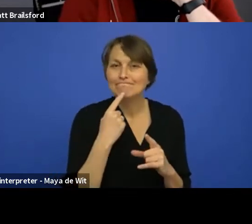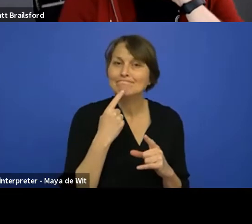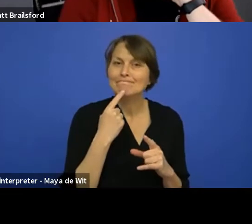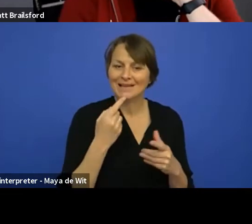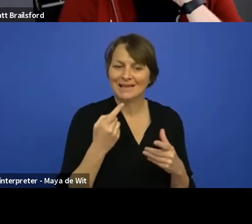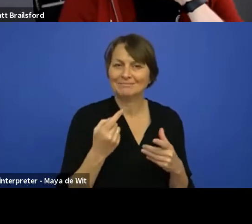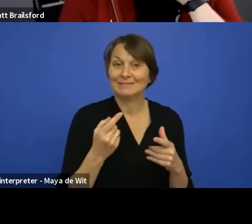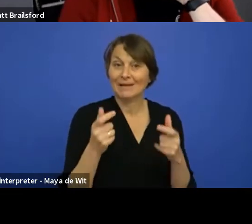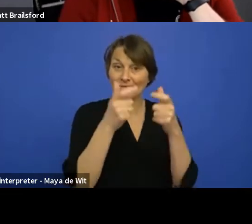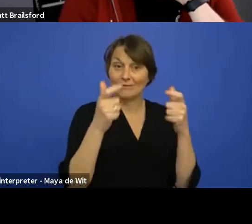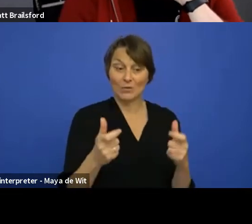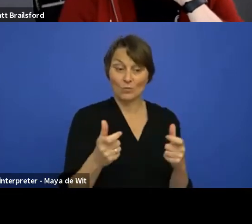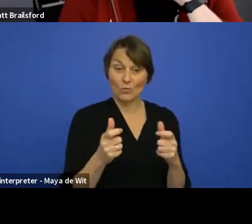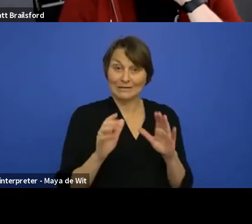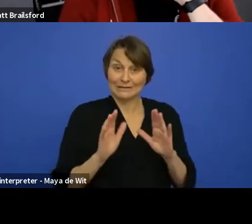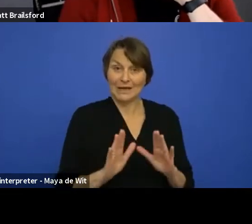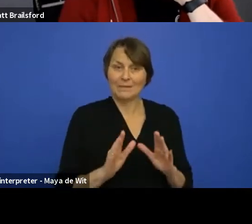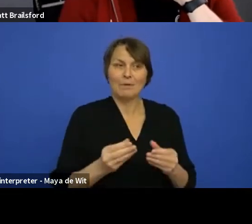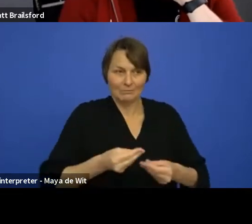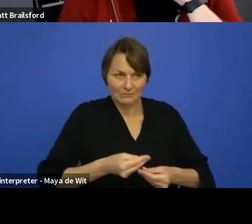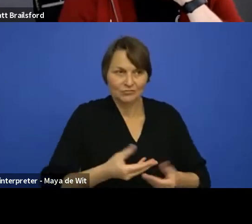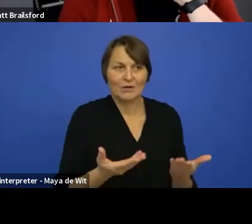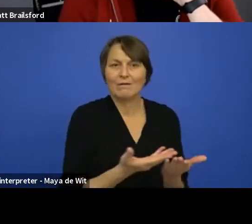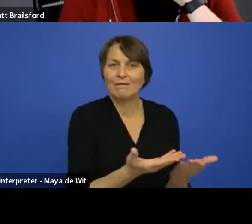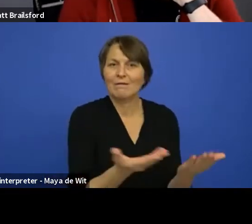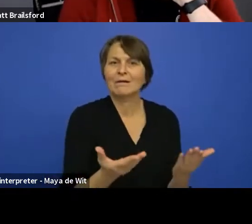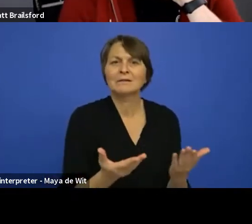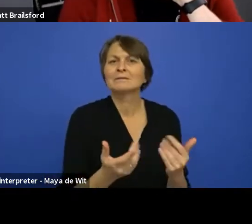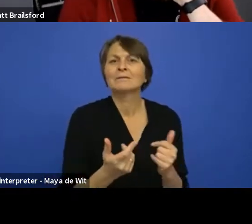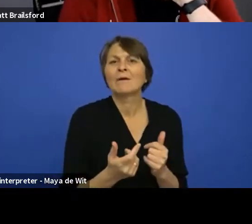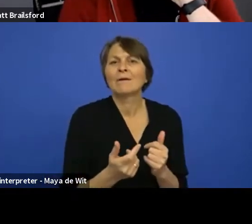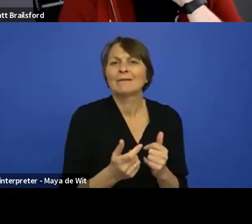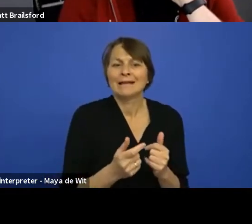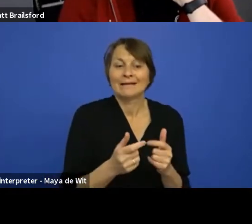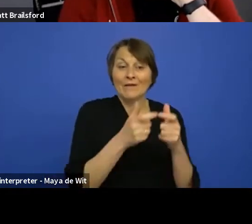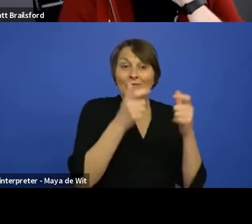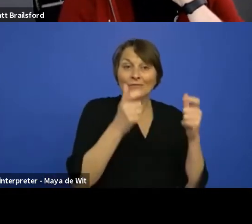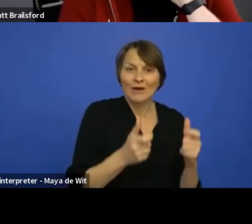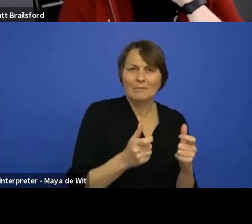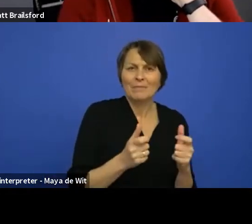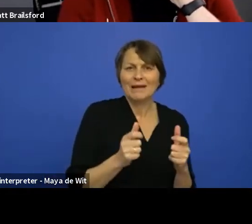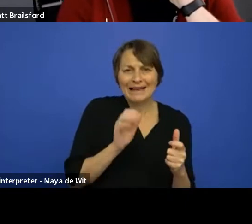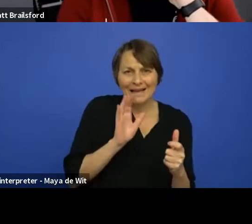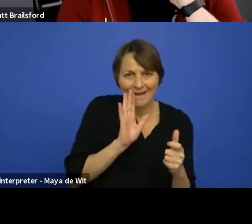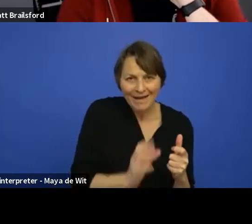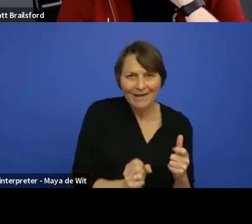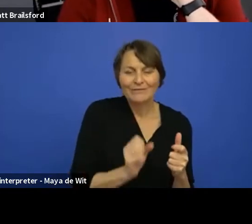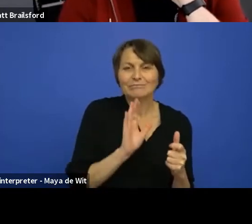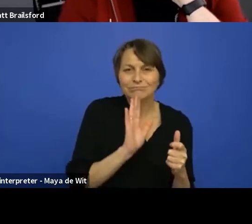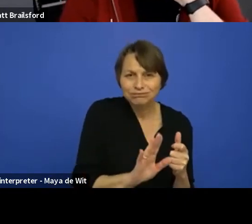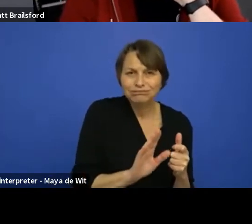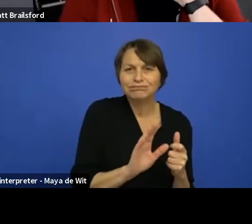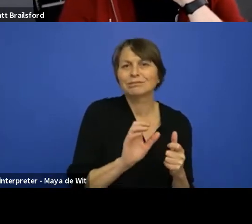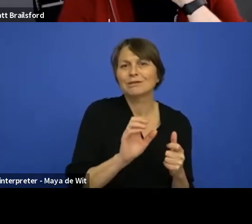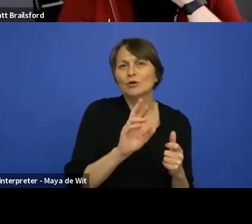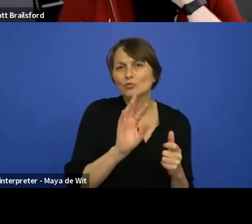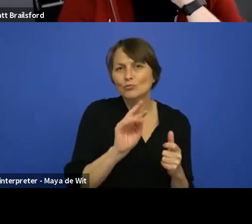something like that? So everybody, every framework doesn't come with its own react. So, or every property editor doesn't come with its own react, but maybe you can share one. Or like,